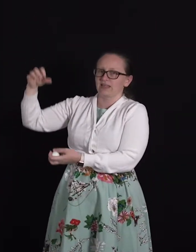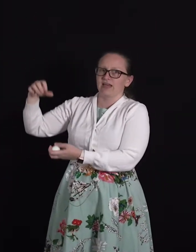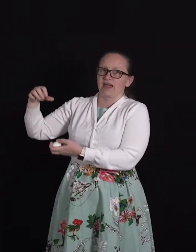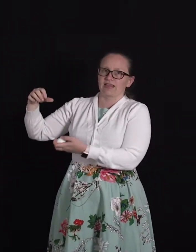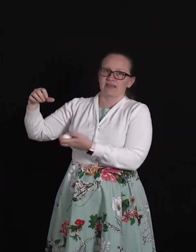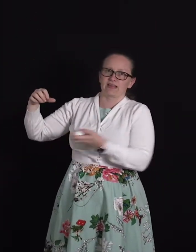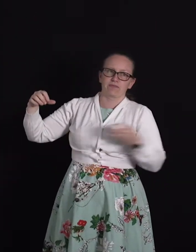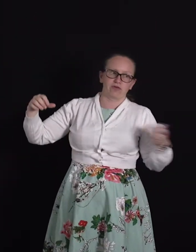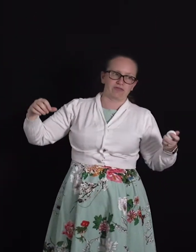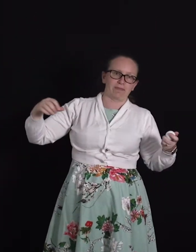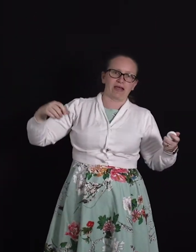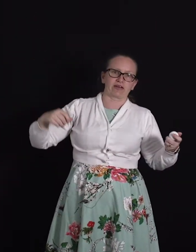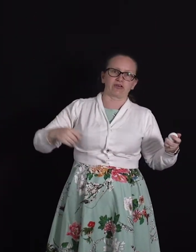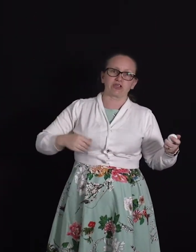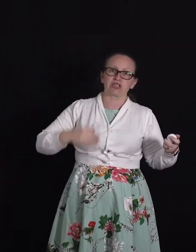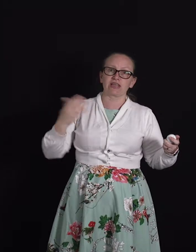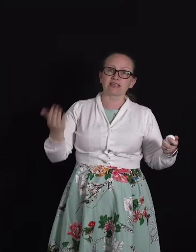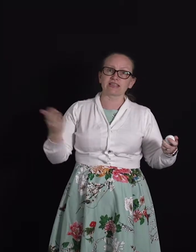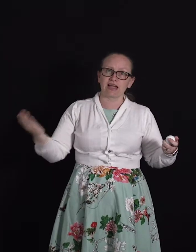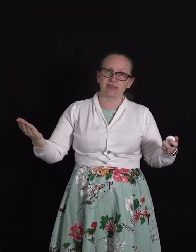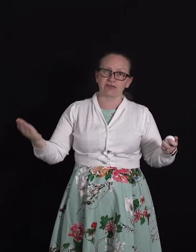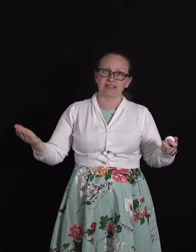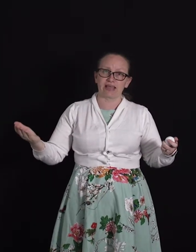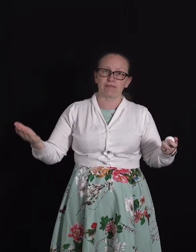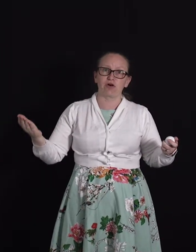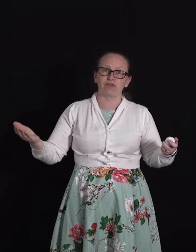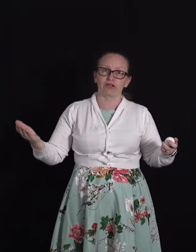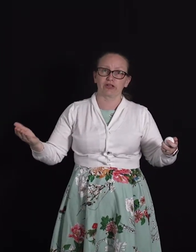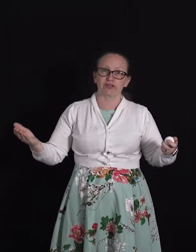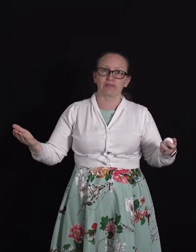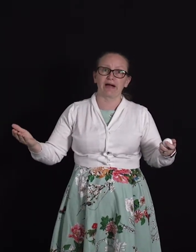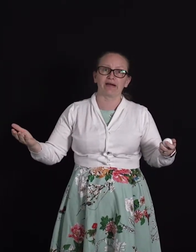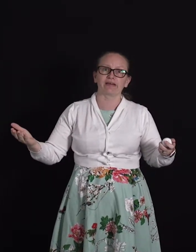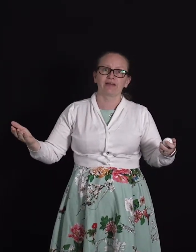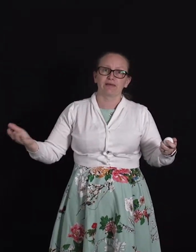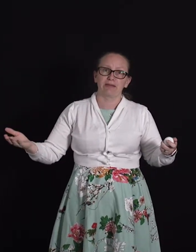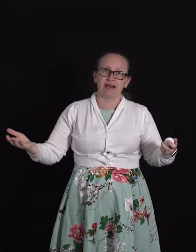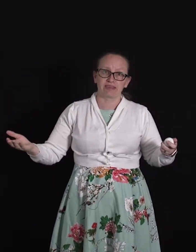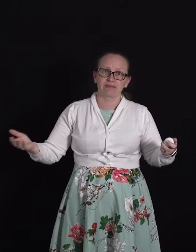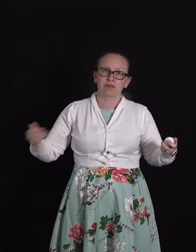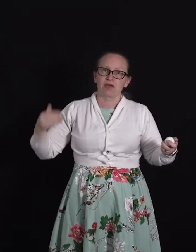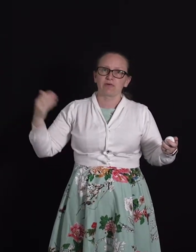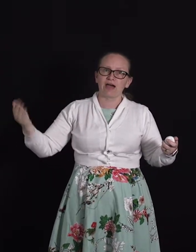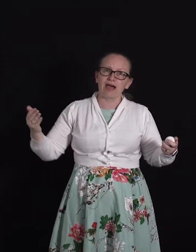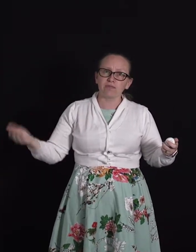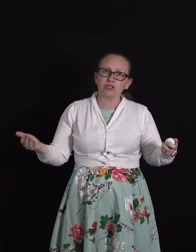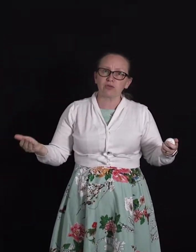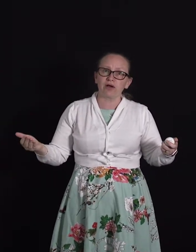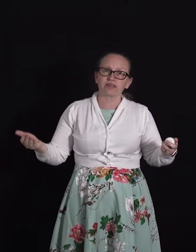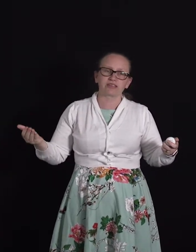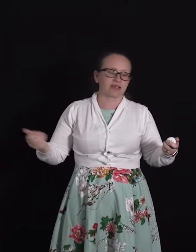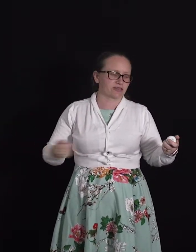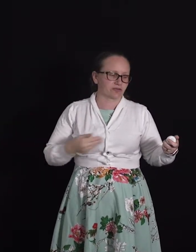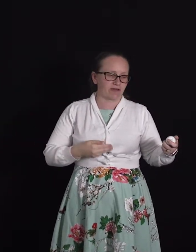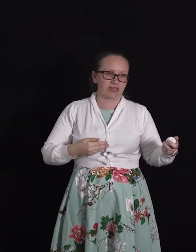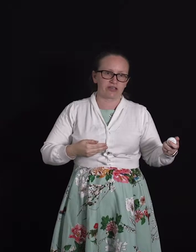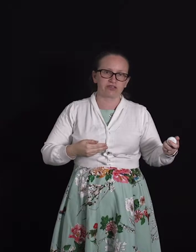and then I moved it back across. So that's another example of a closed path. Well how much work does the gravitational